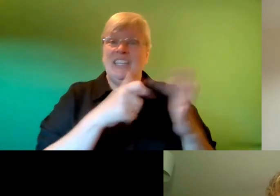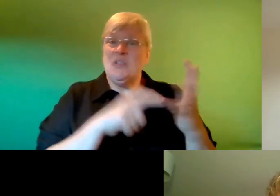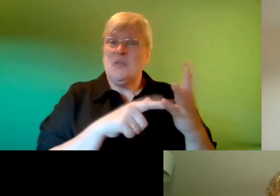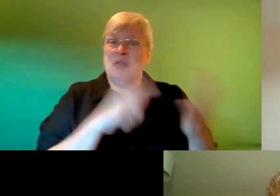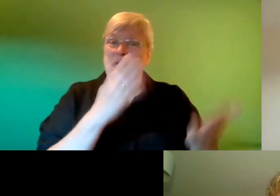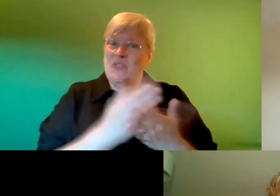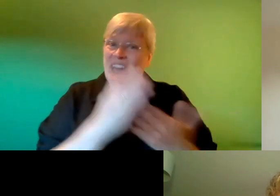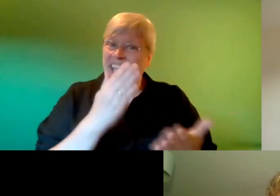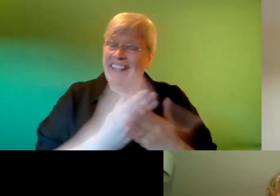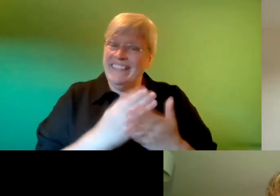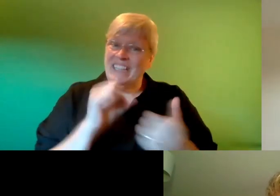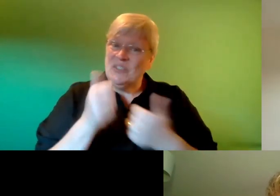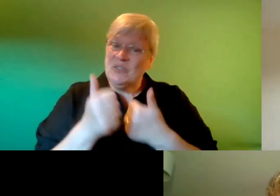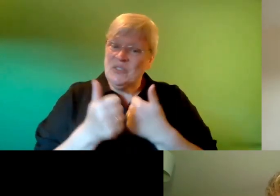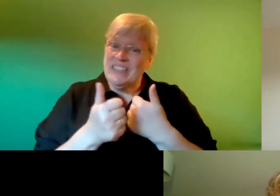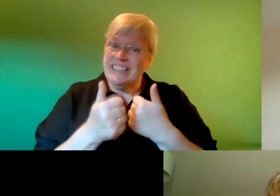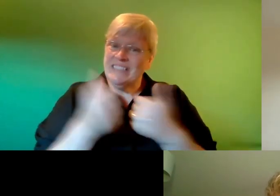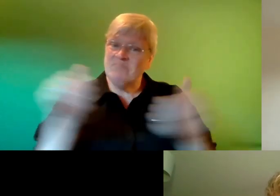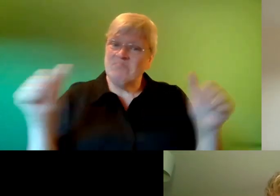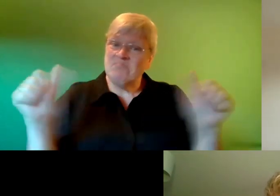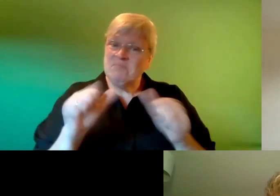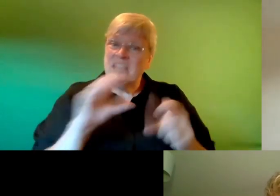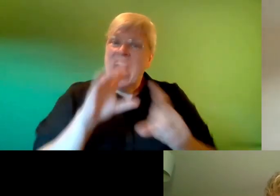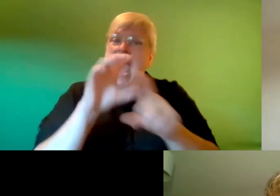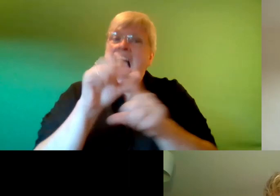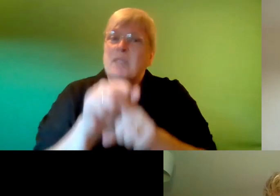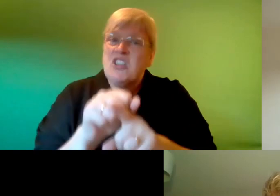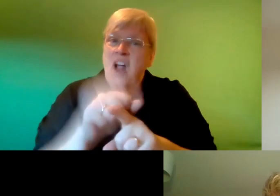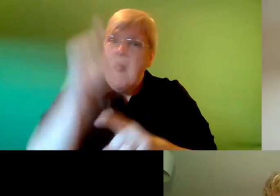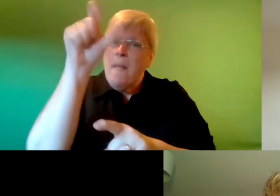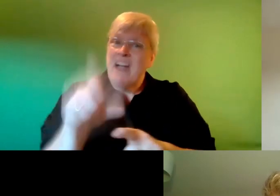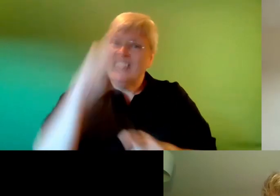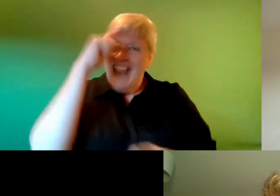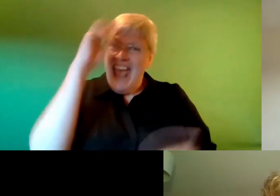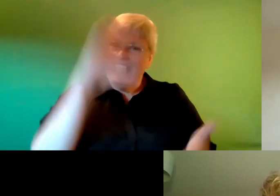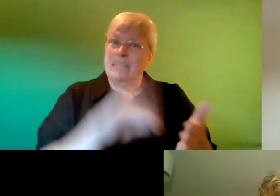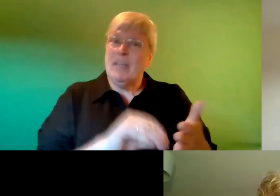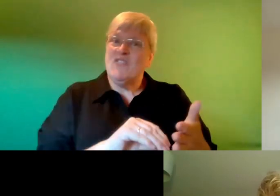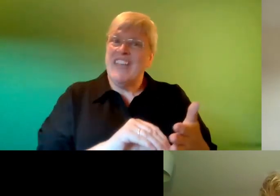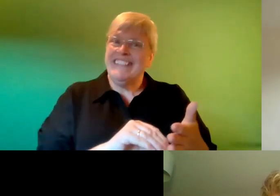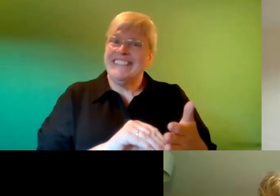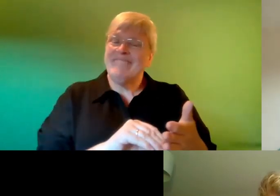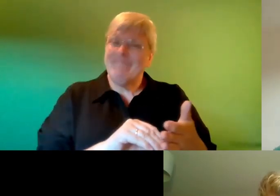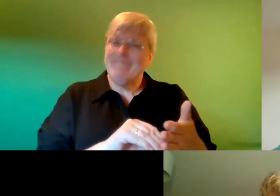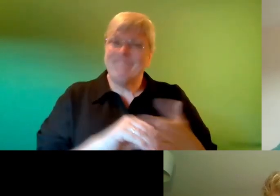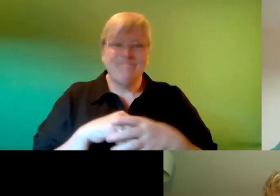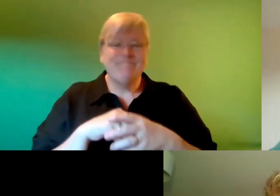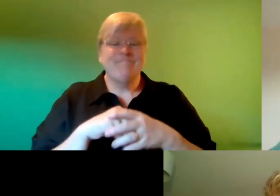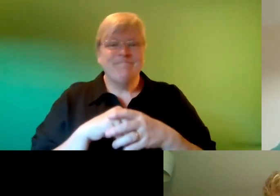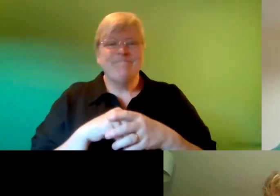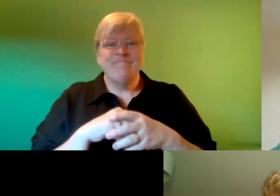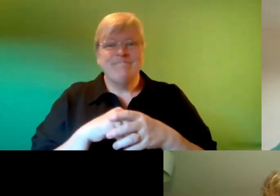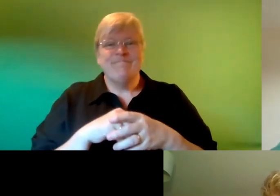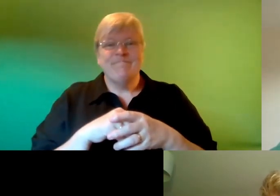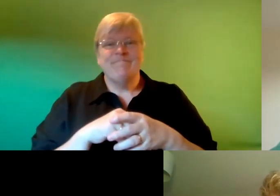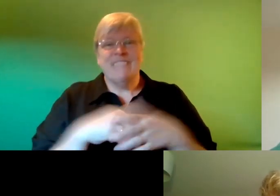really good at kind of capturing the student experience if that's the way for me to